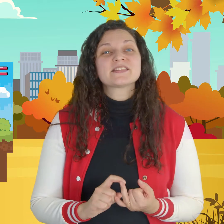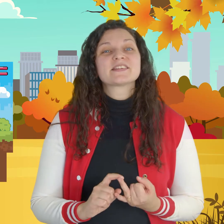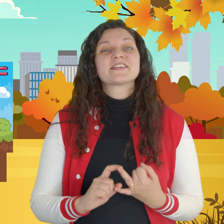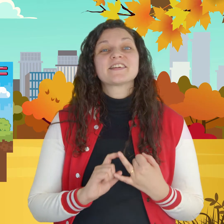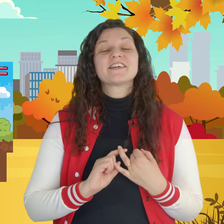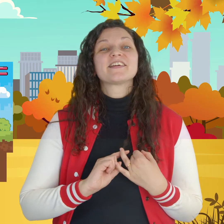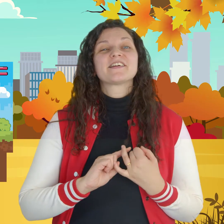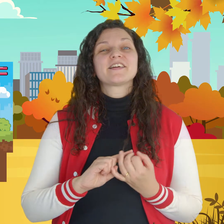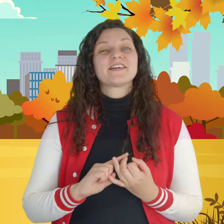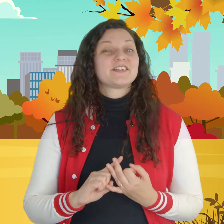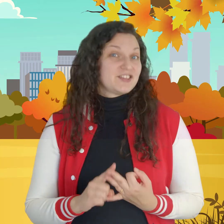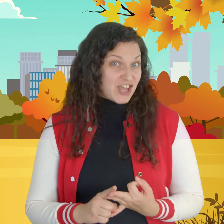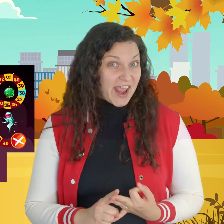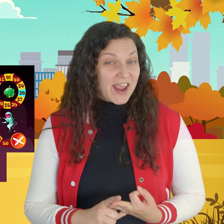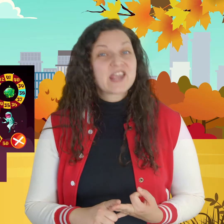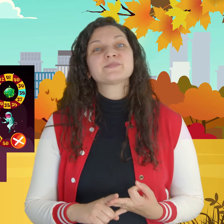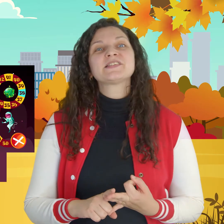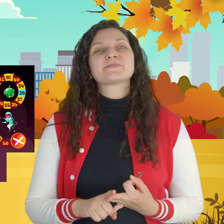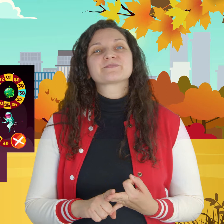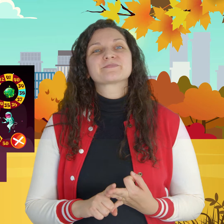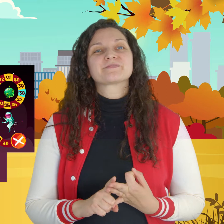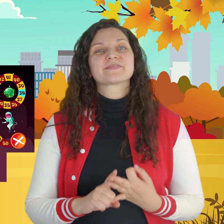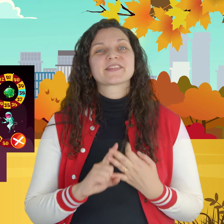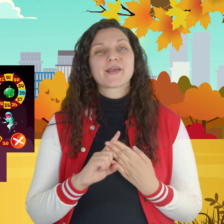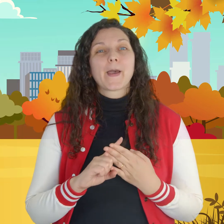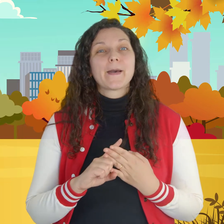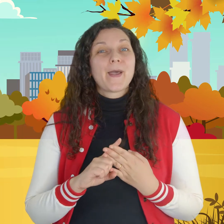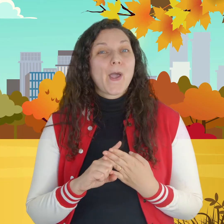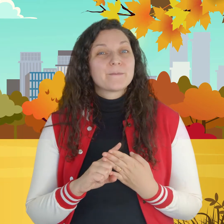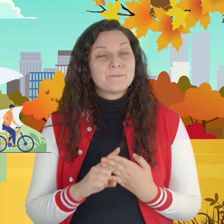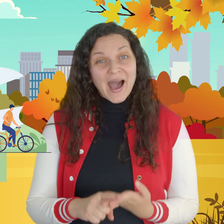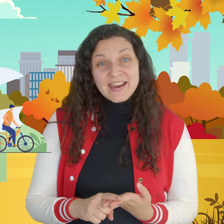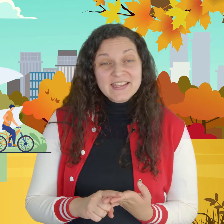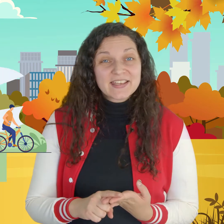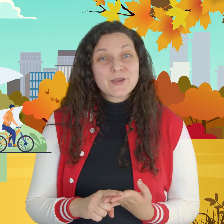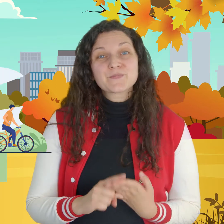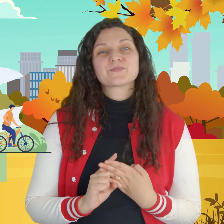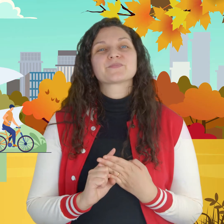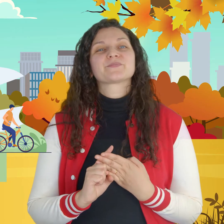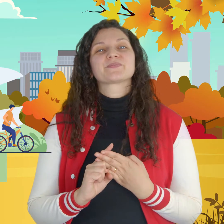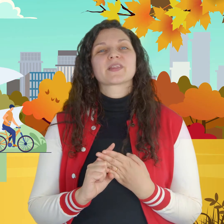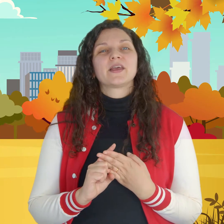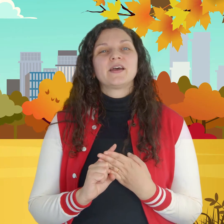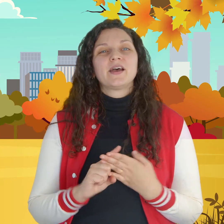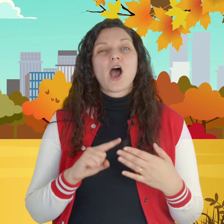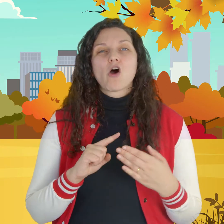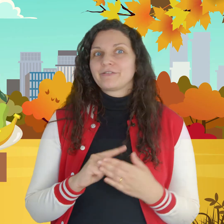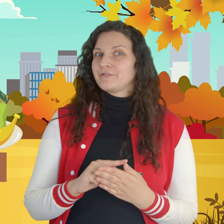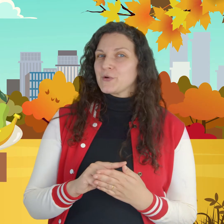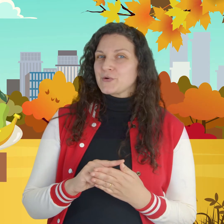games games like food